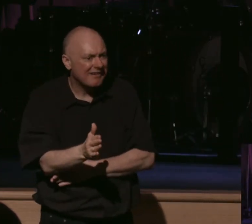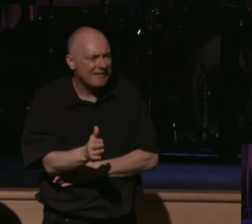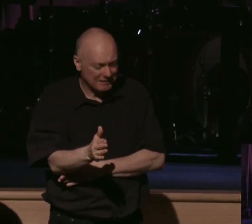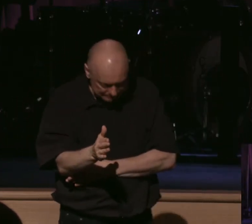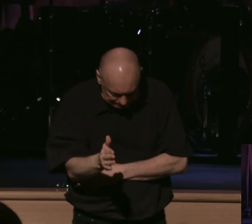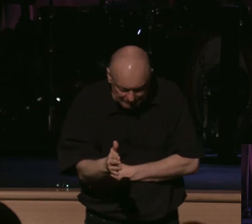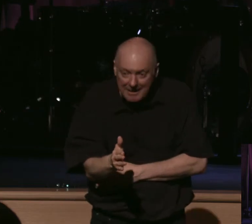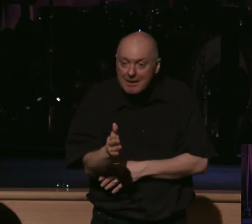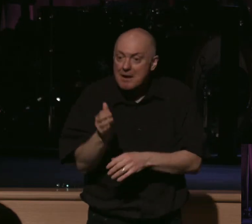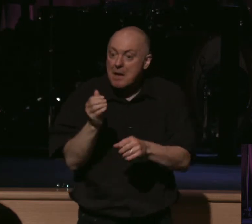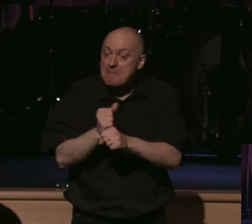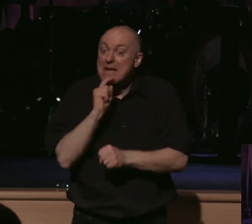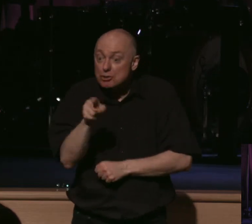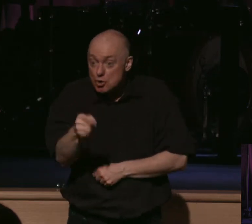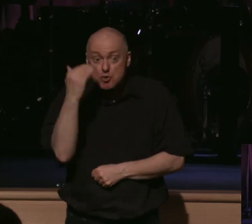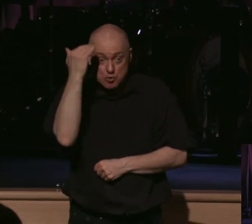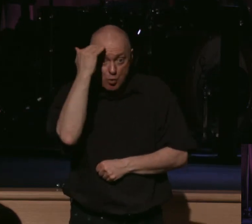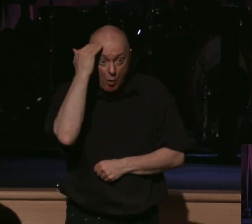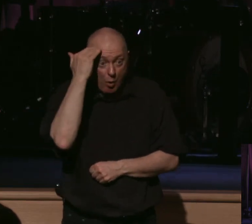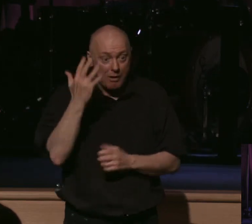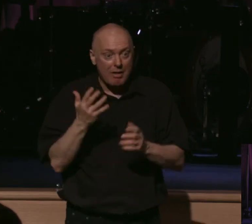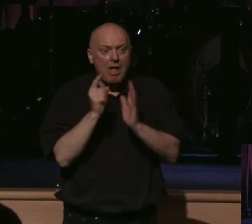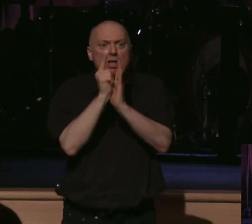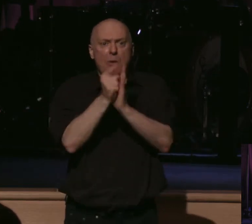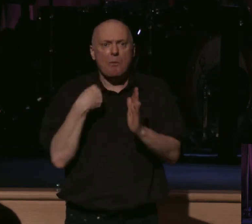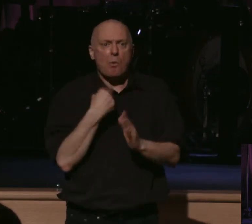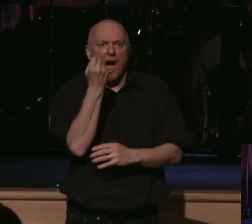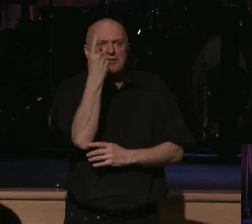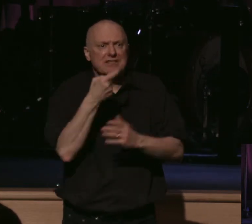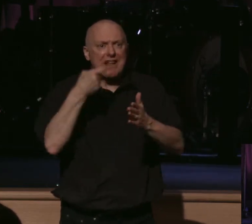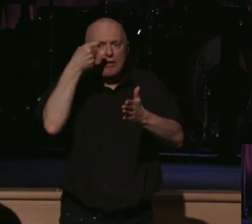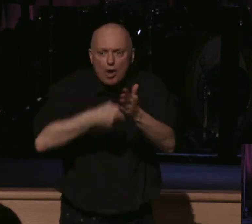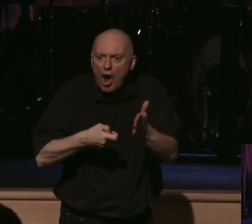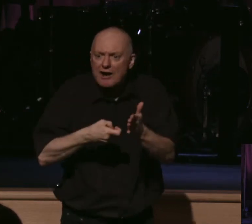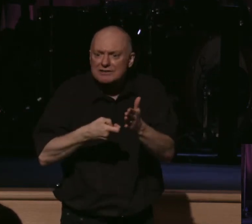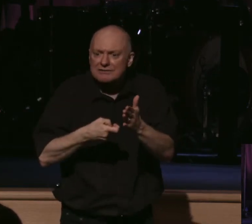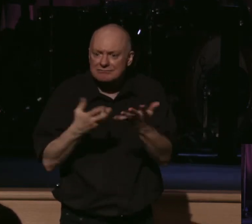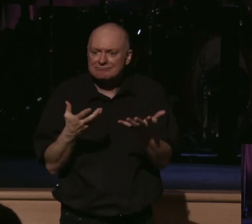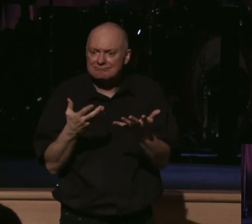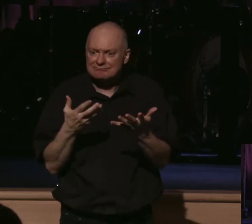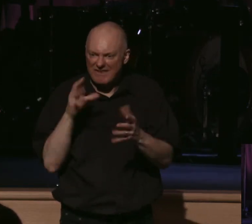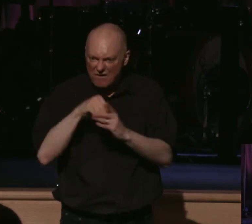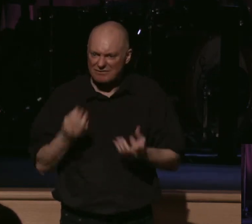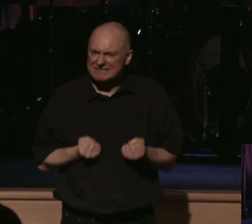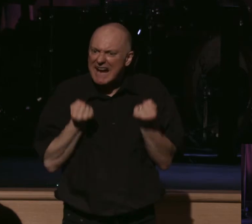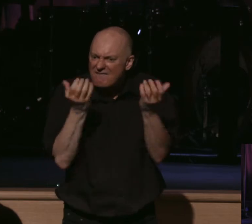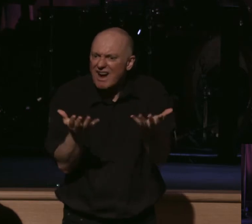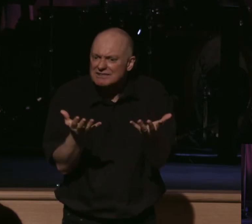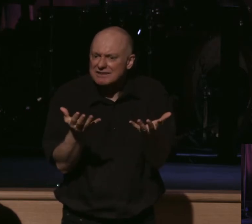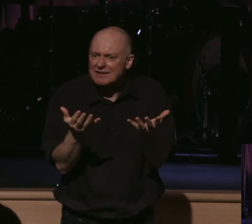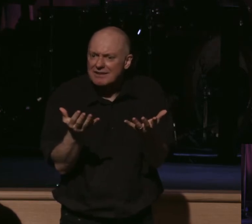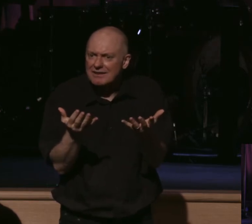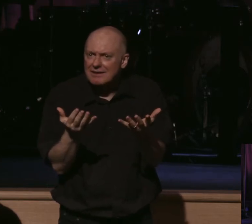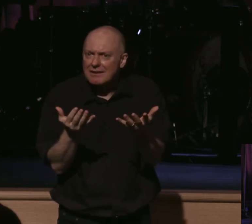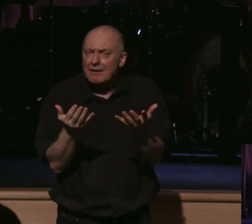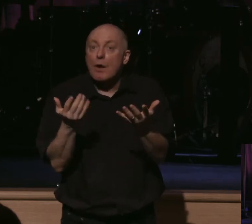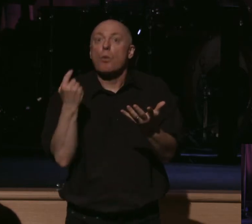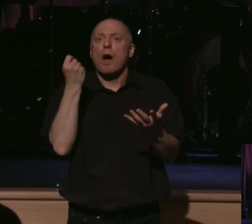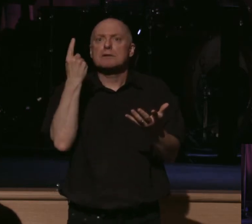Loved ones, make sure you know that the moment we understand the cost and we die to self is the moment we actually start to live for him.